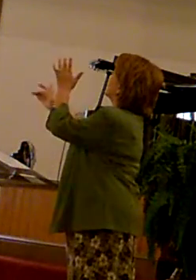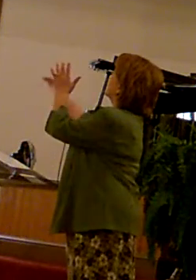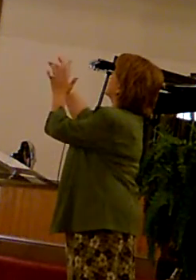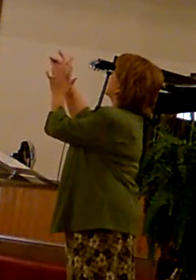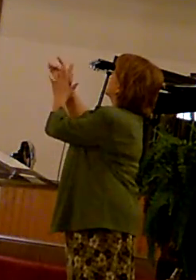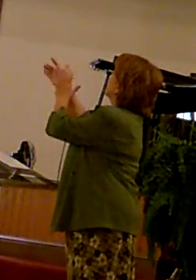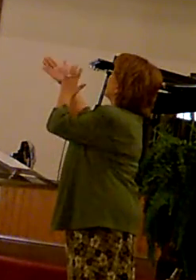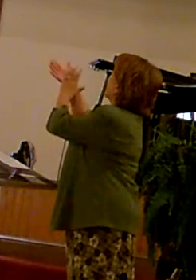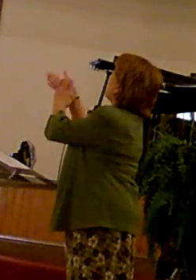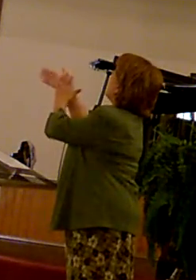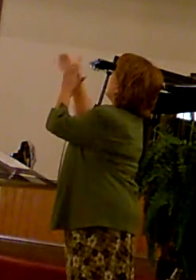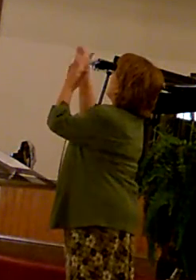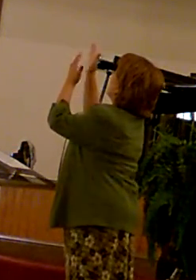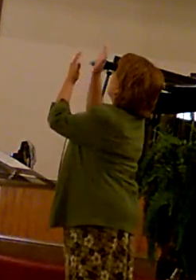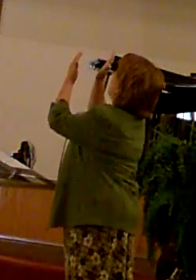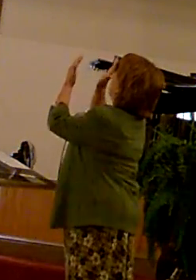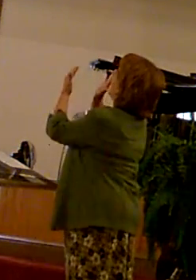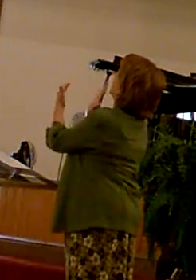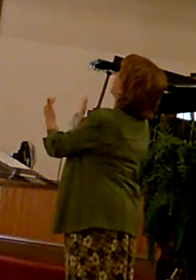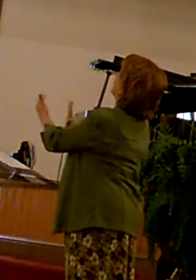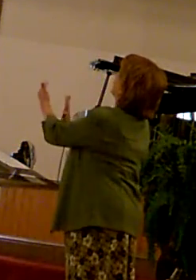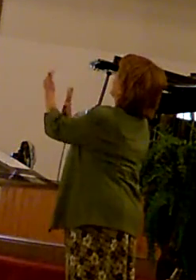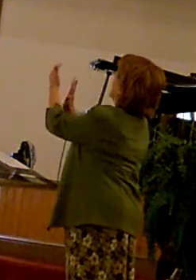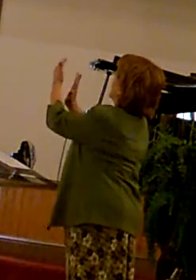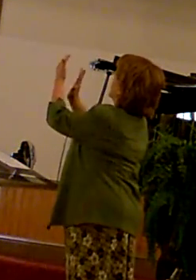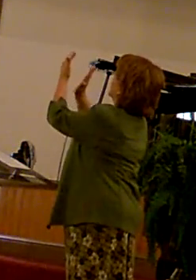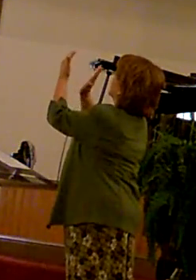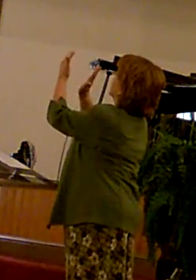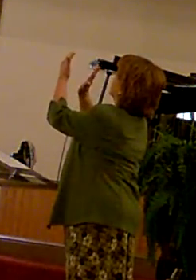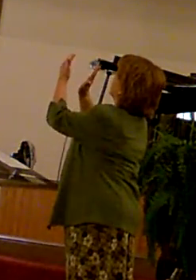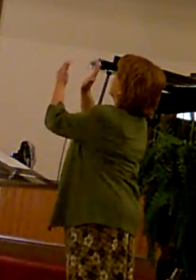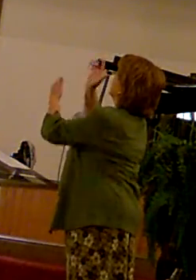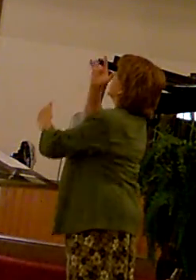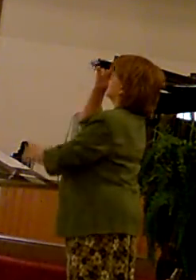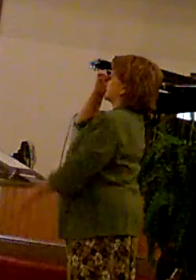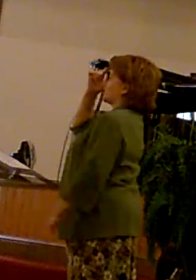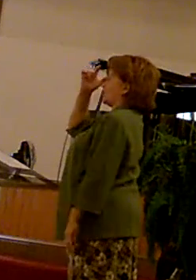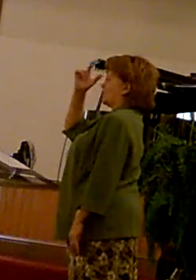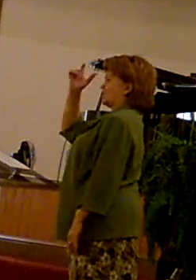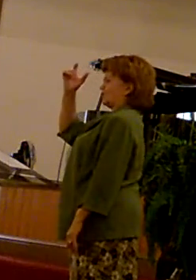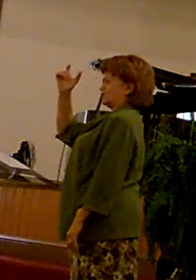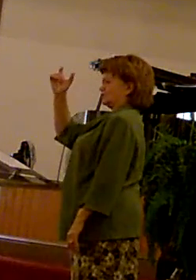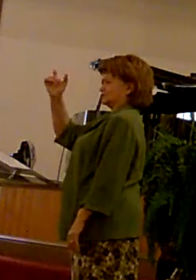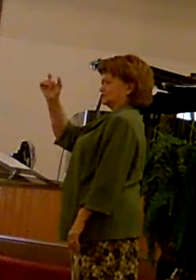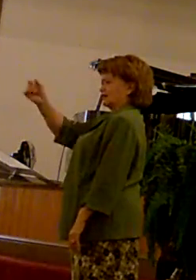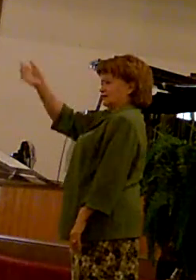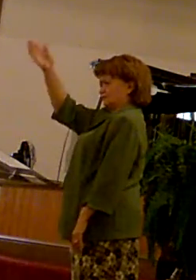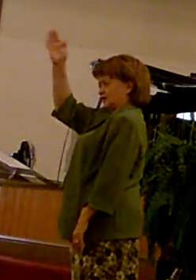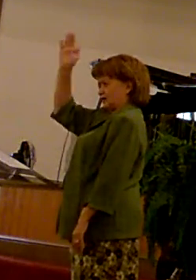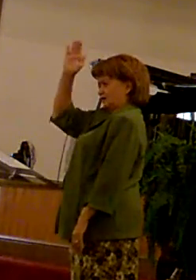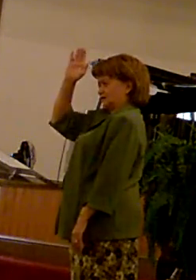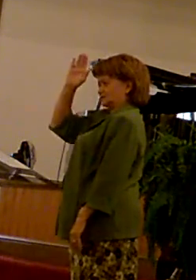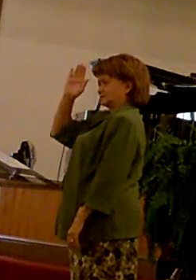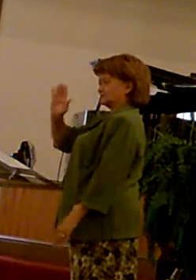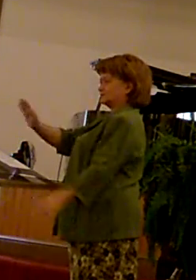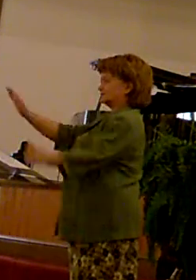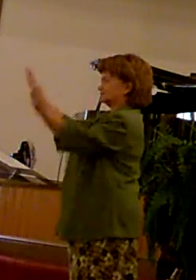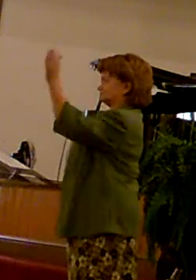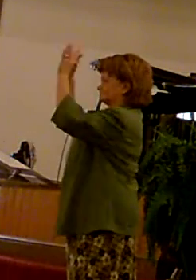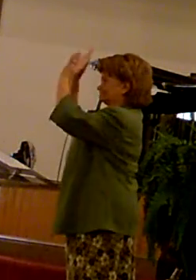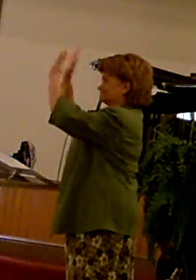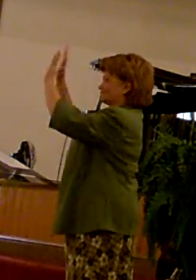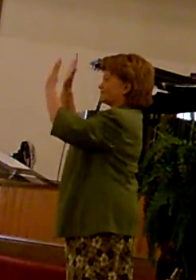Him face to face And it's all because of